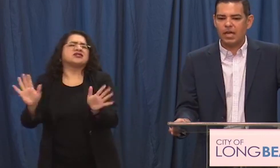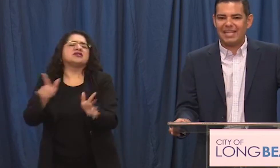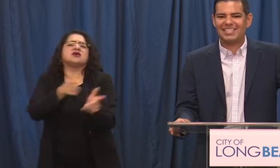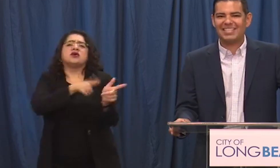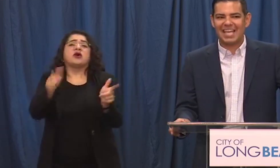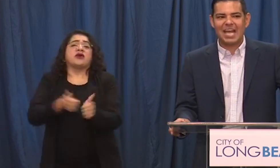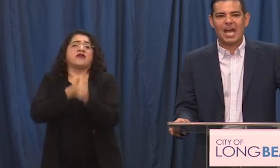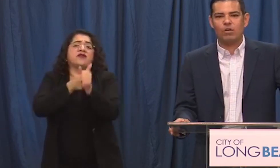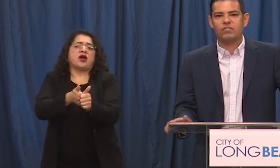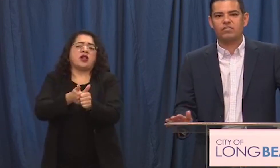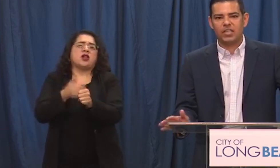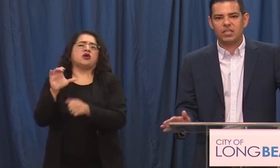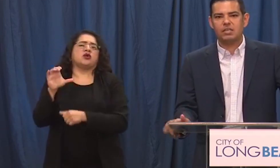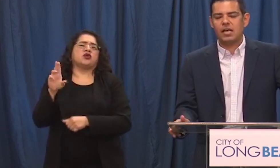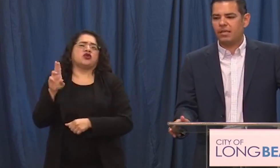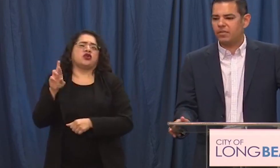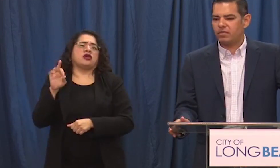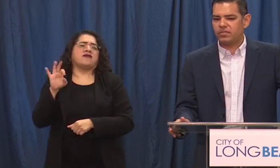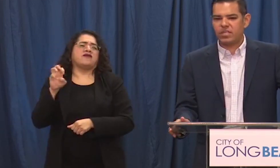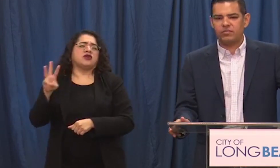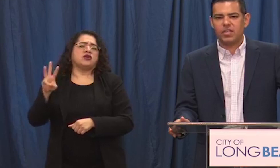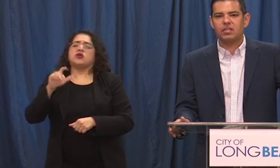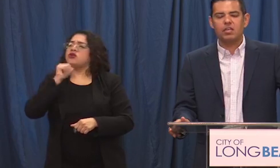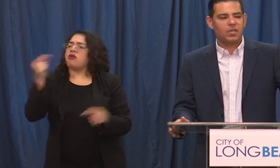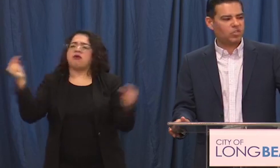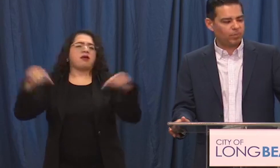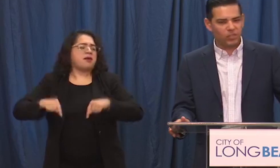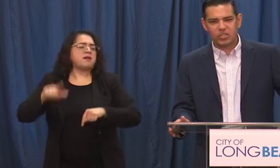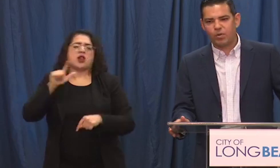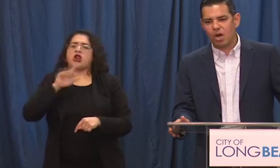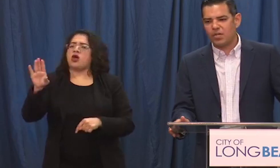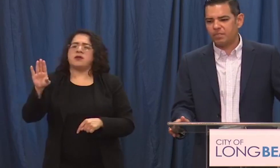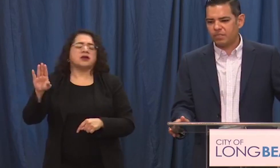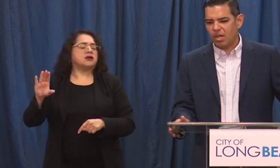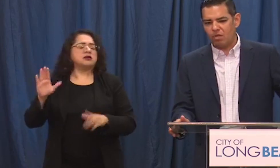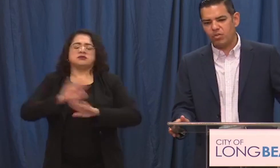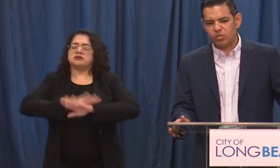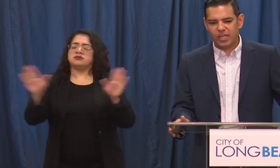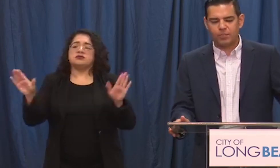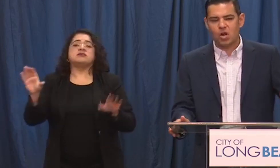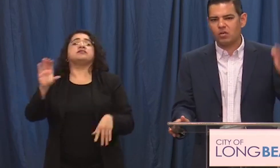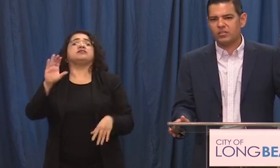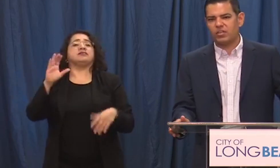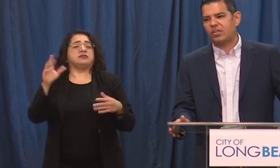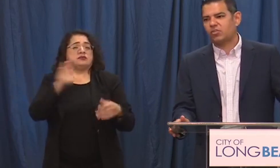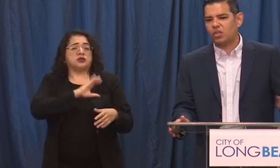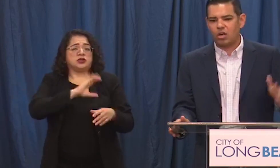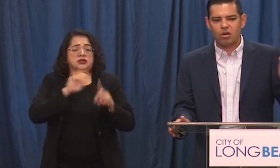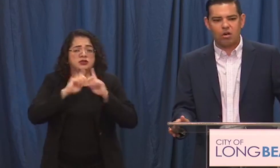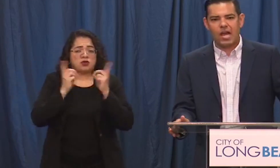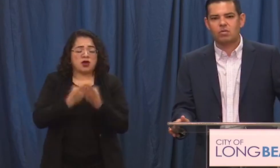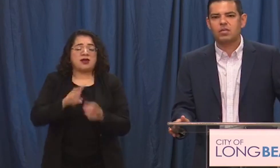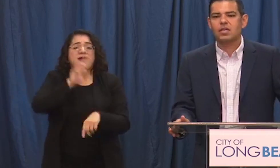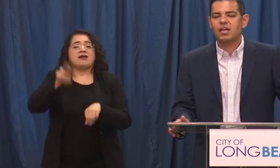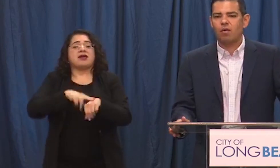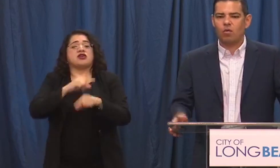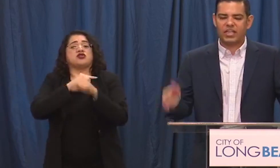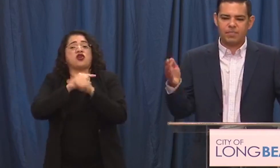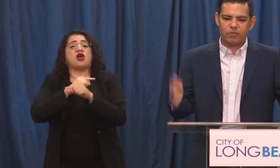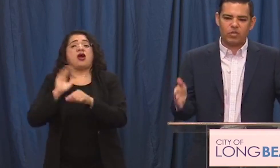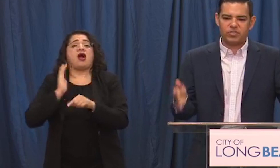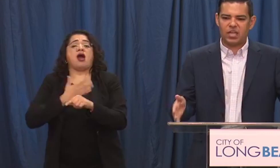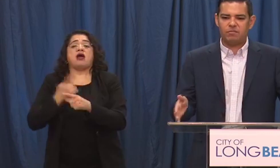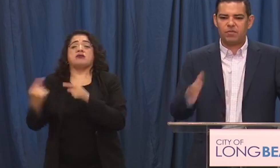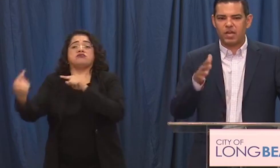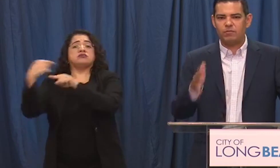uh and stay out of the city uh this evening because the police department our mutual aid partners and the national guard are out and we